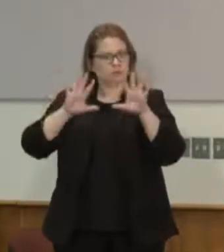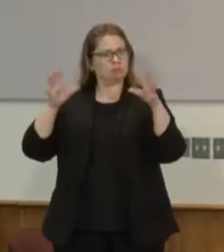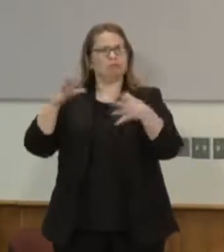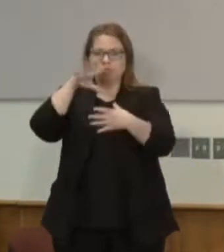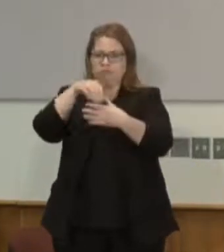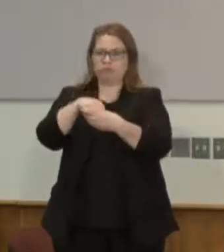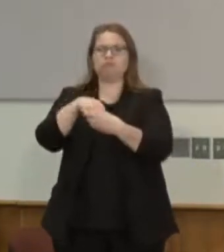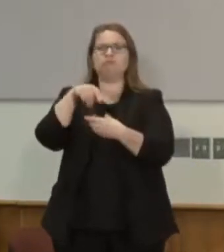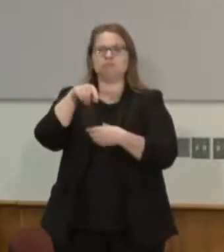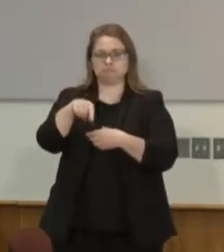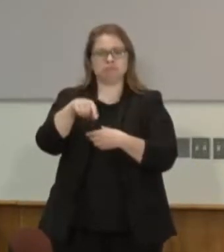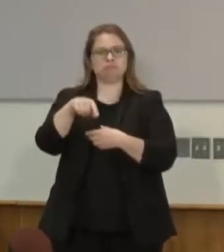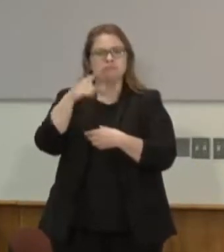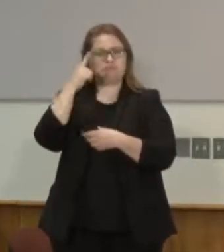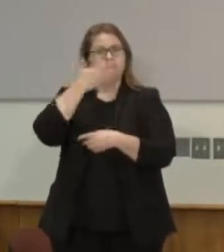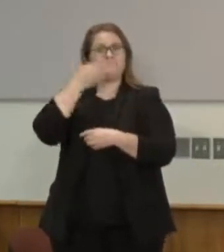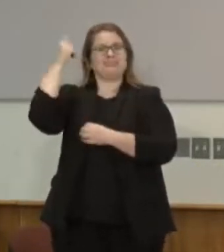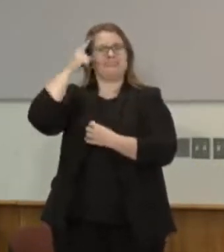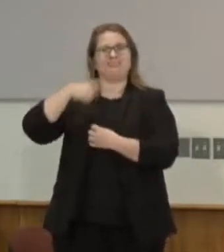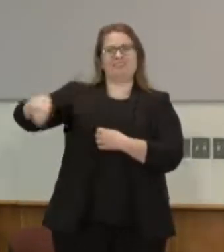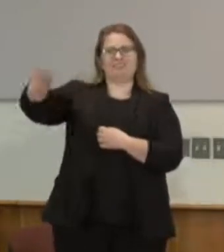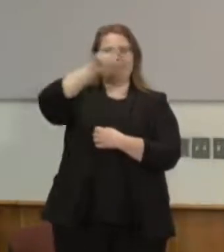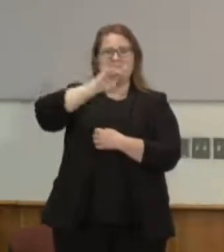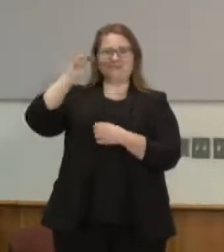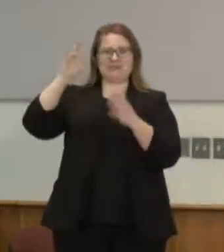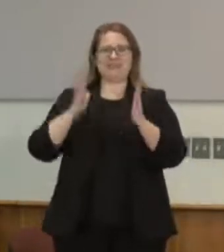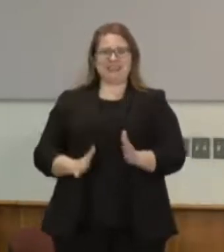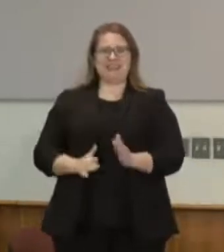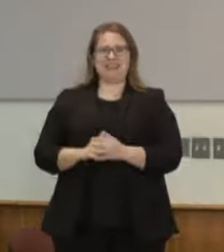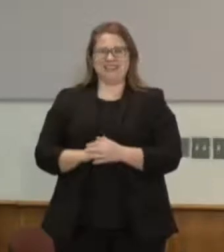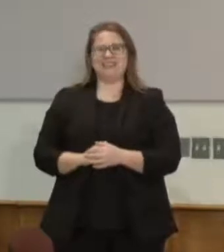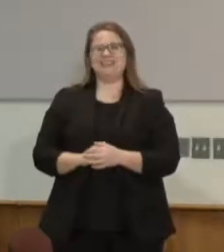Minnesotans and not in the best interest of one's ideology